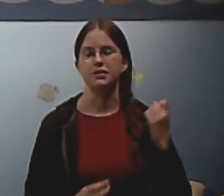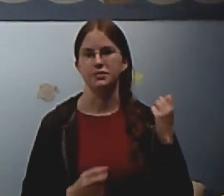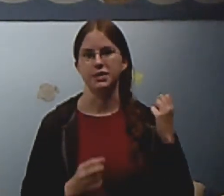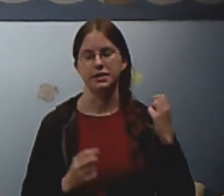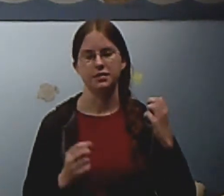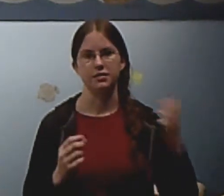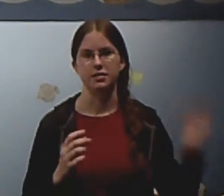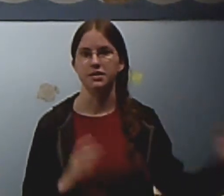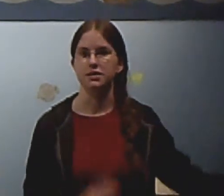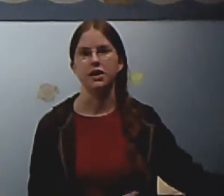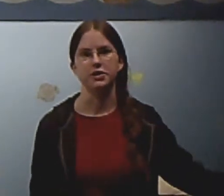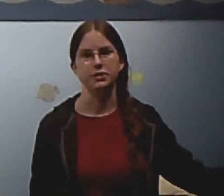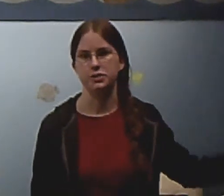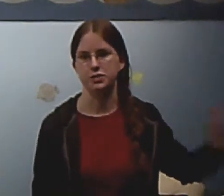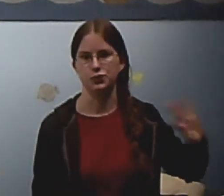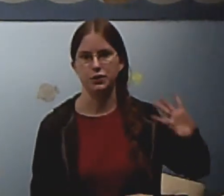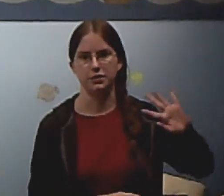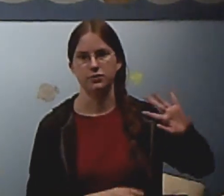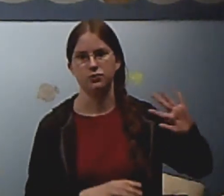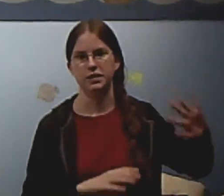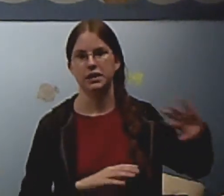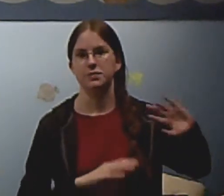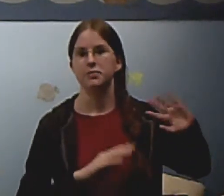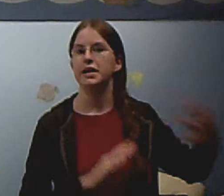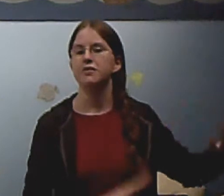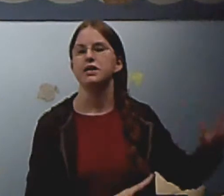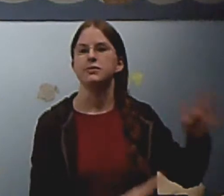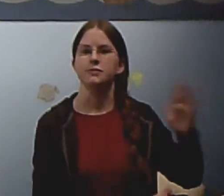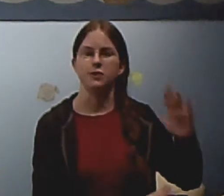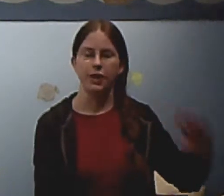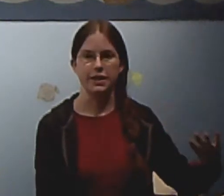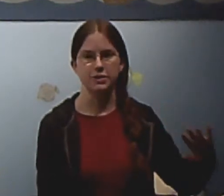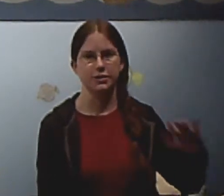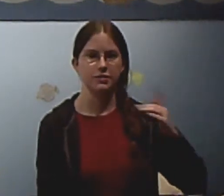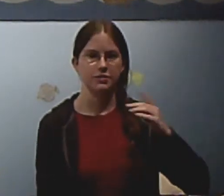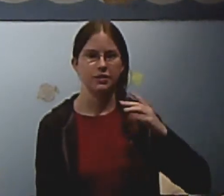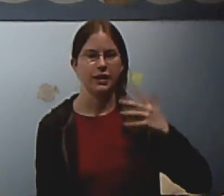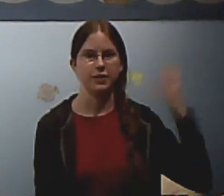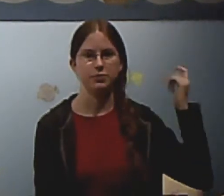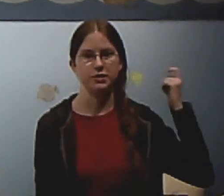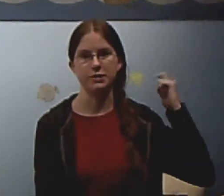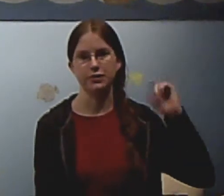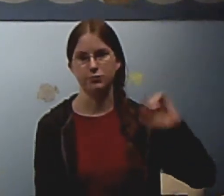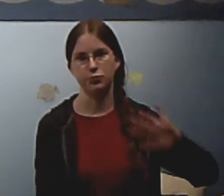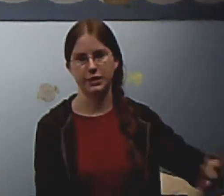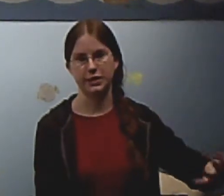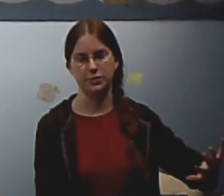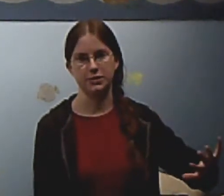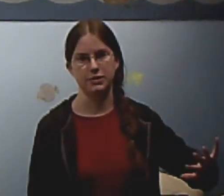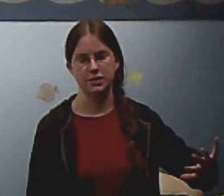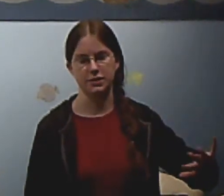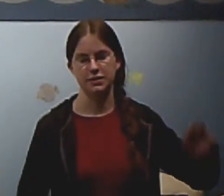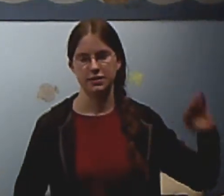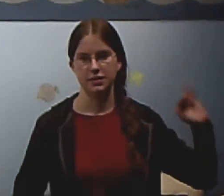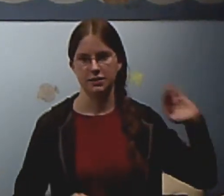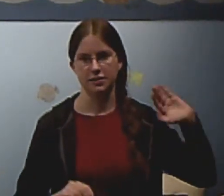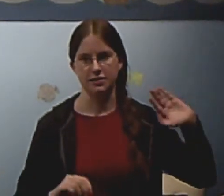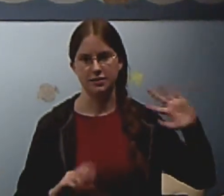aside from like the Atari, which is what we had in my family for ages. I played a lot of Breakout as a kid, because